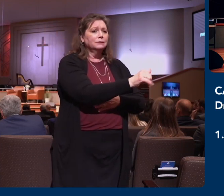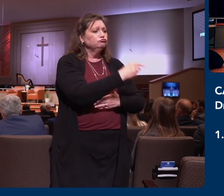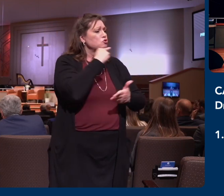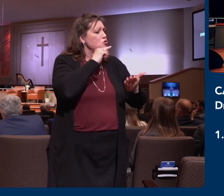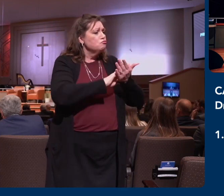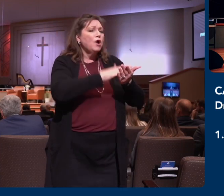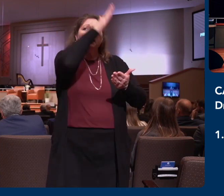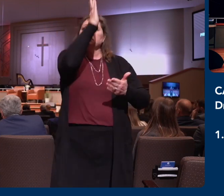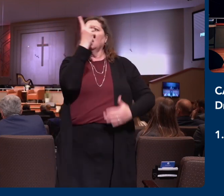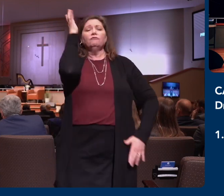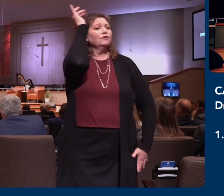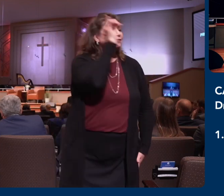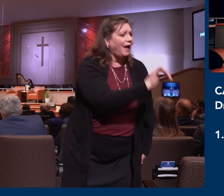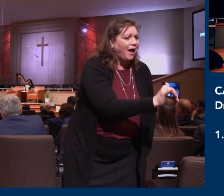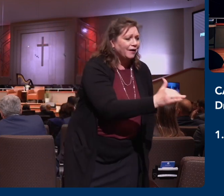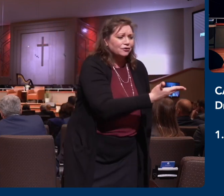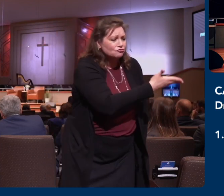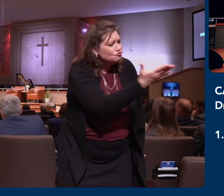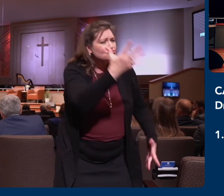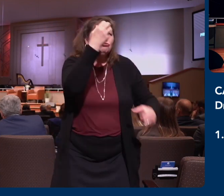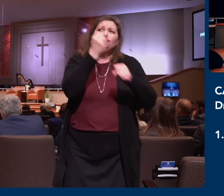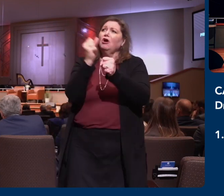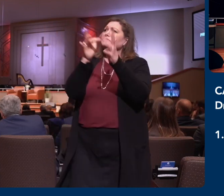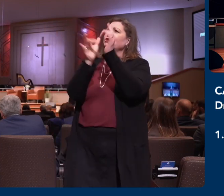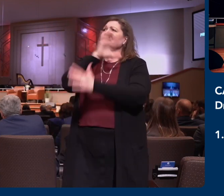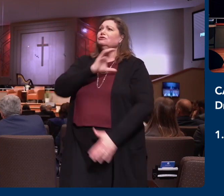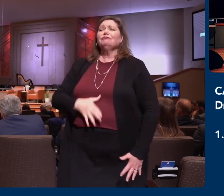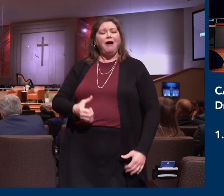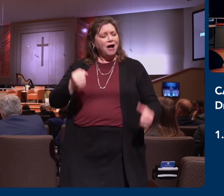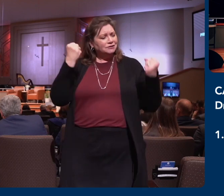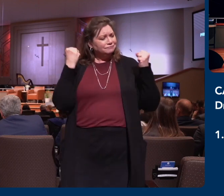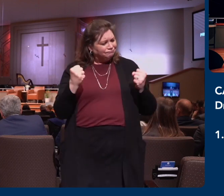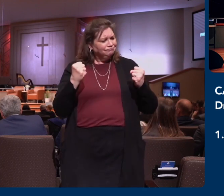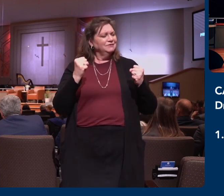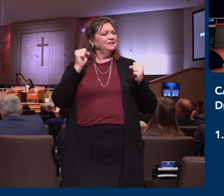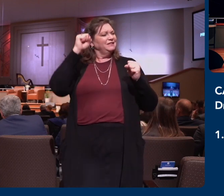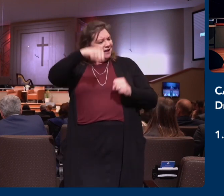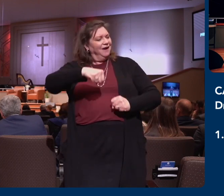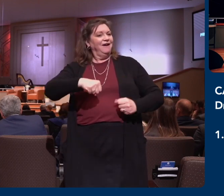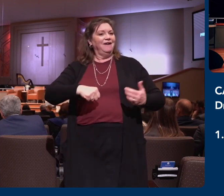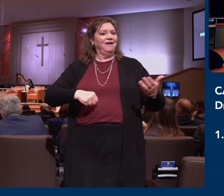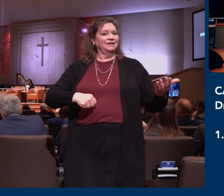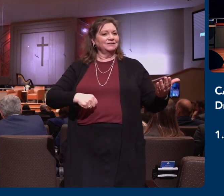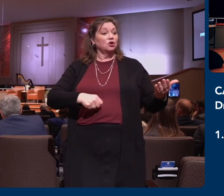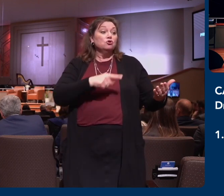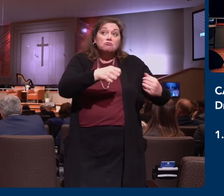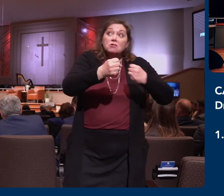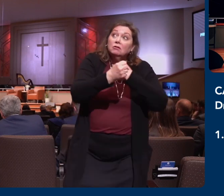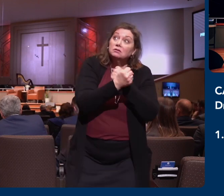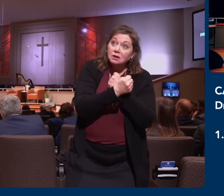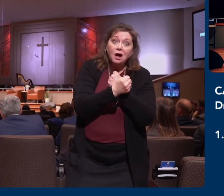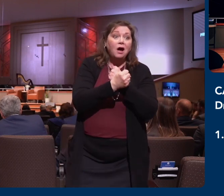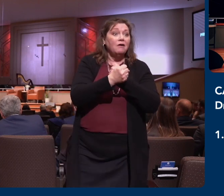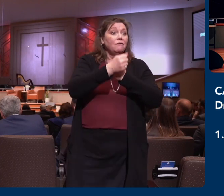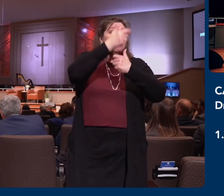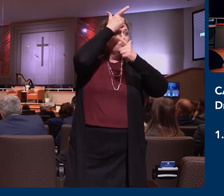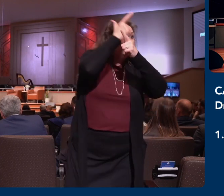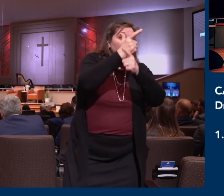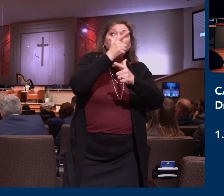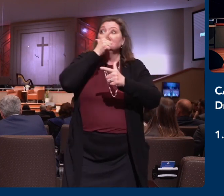had trusted Jesus Christ as their Savior. He goes on to say that I'm thankful that you have love for the brethren. Paul said that